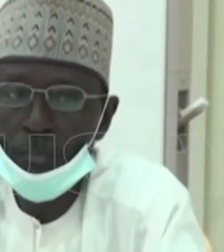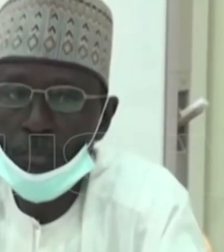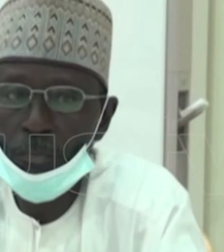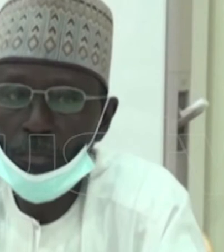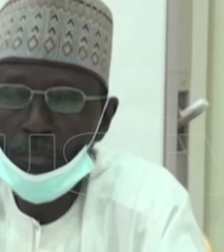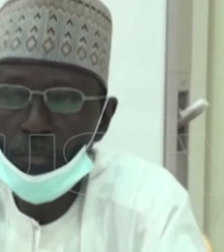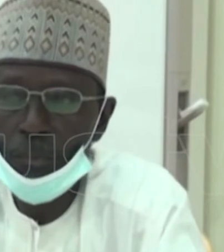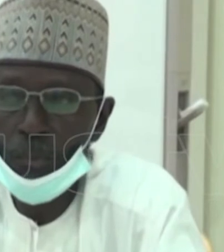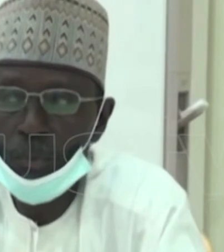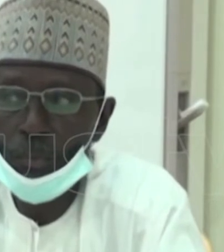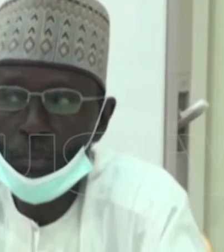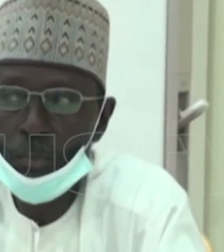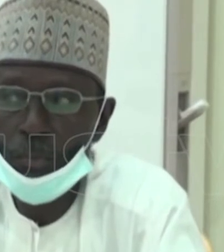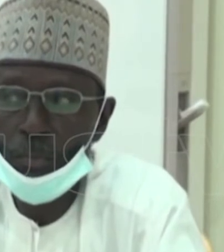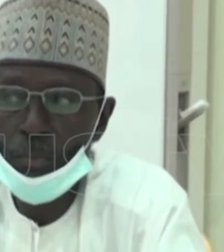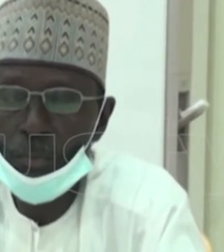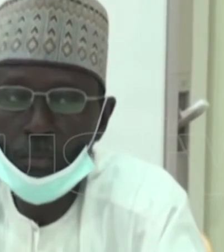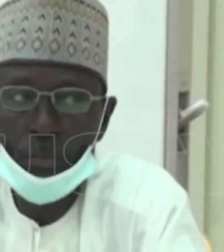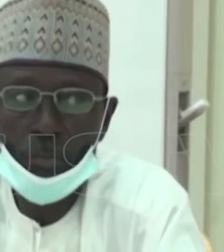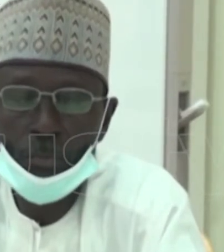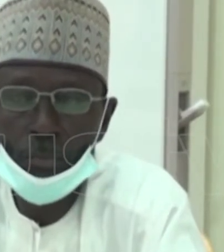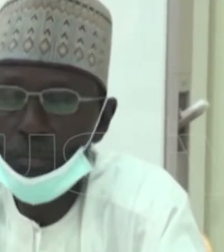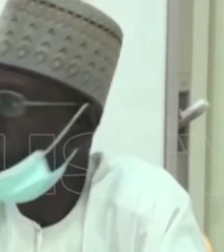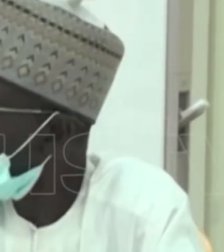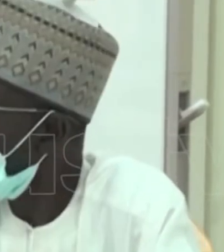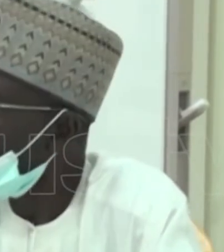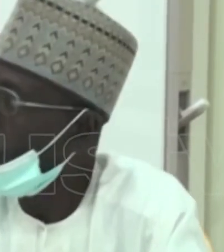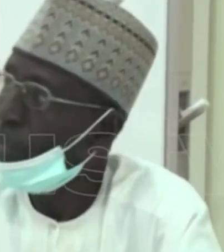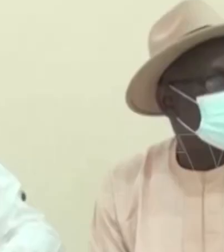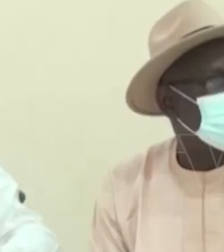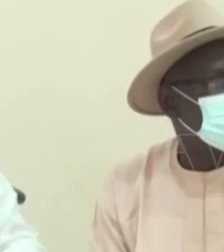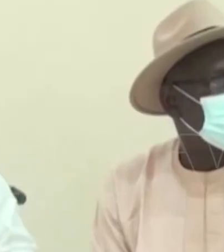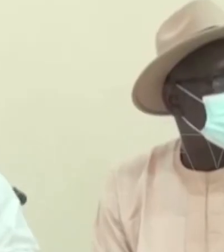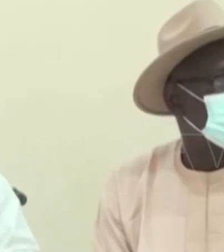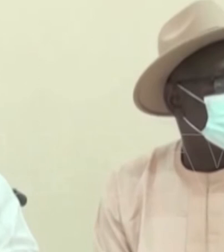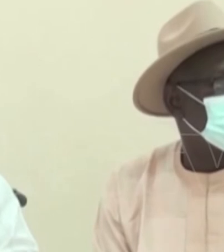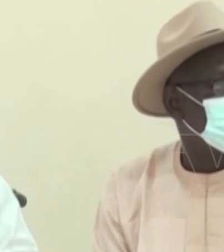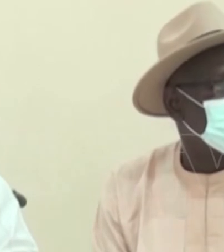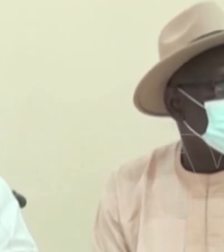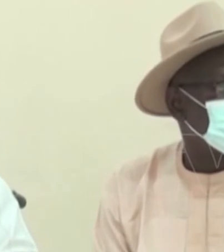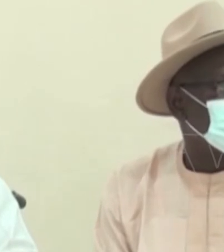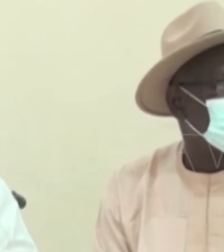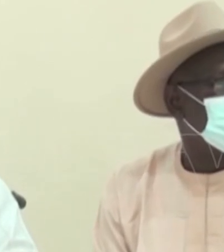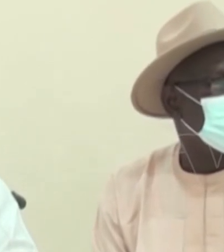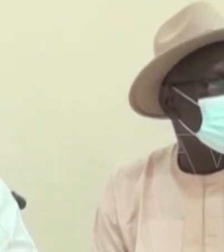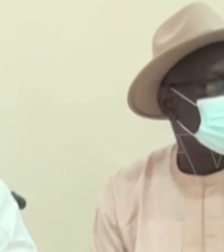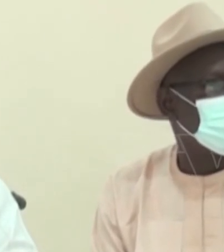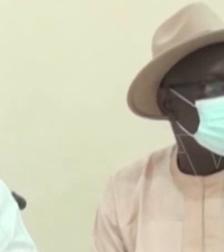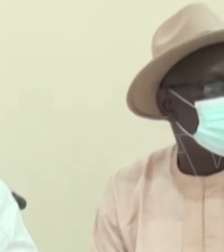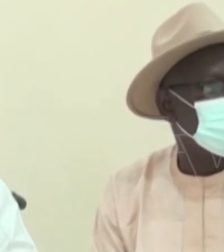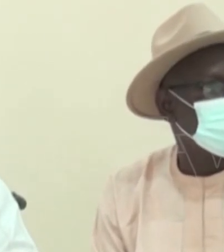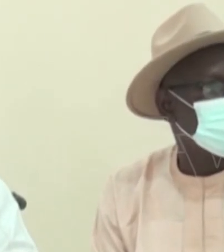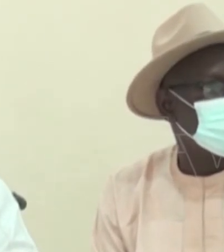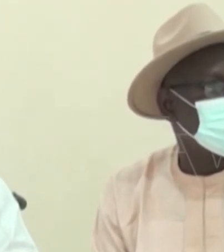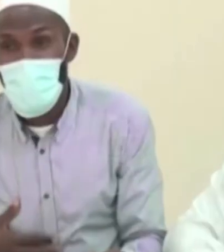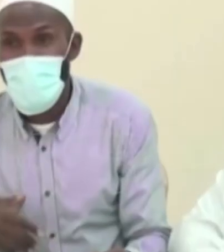domesticating the bill, which is also known as the Marrakesh Treaty, the production and international transfer of specially